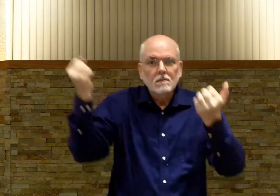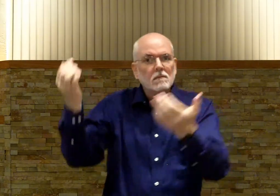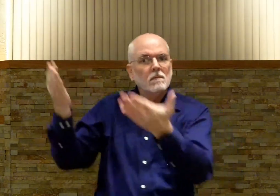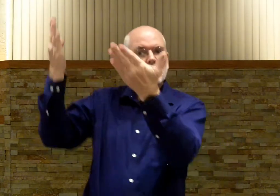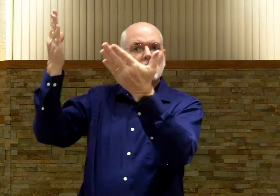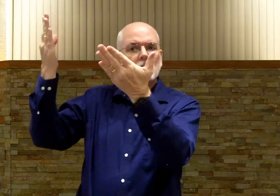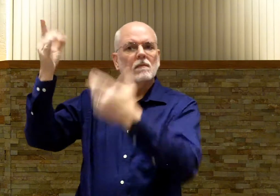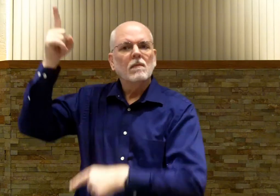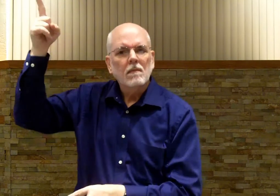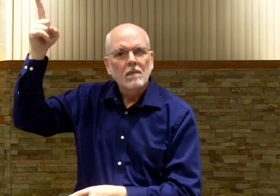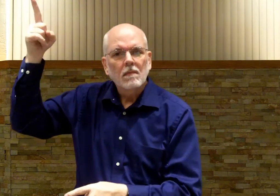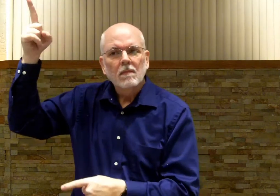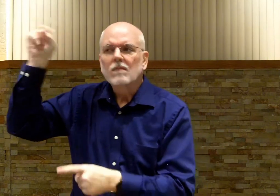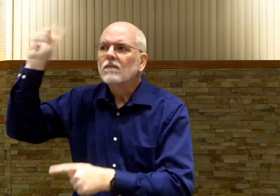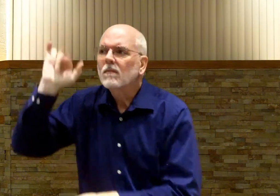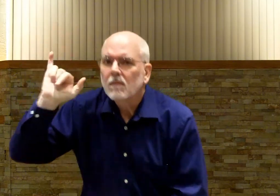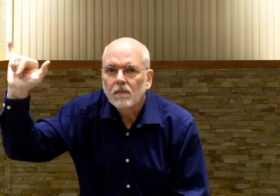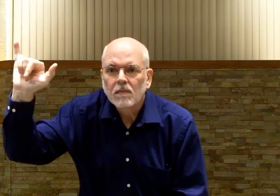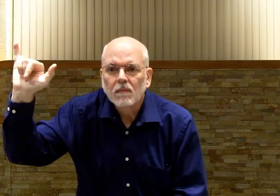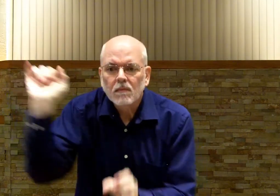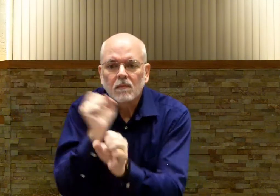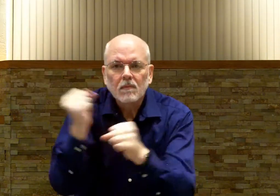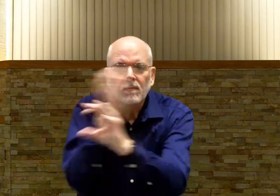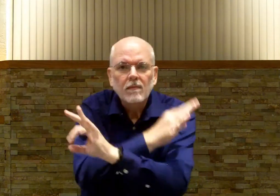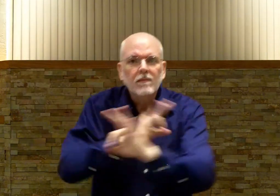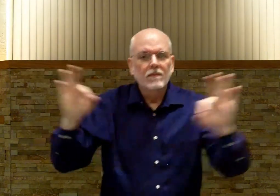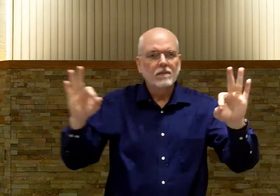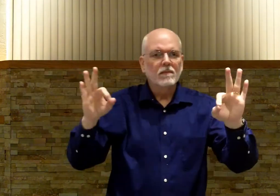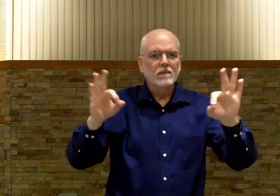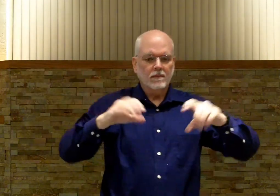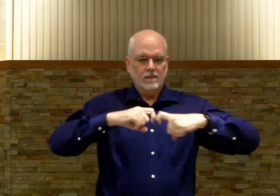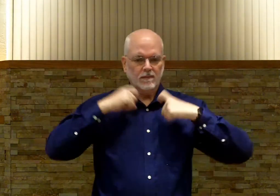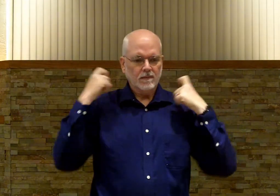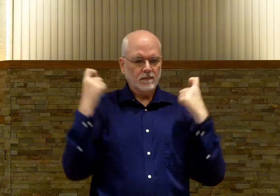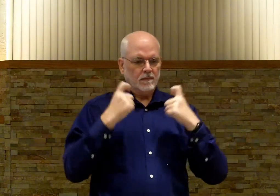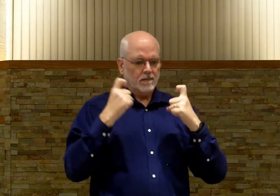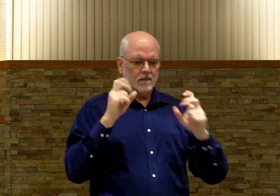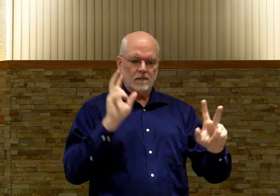set free from sin the people he brings to God.